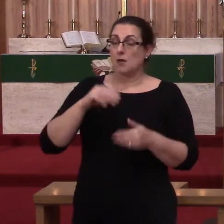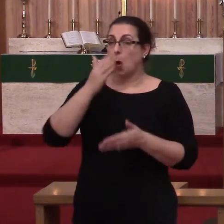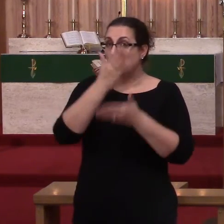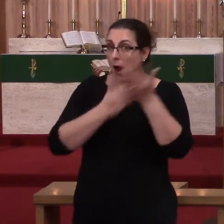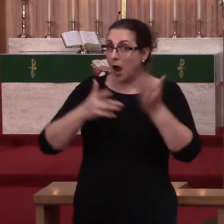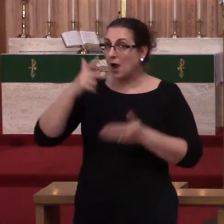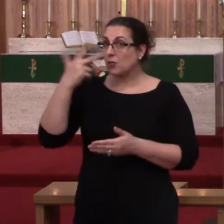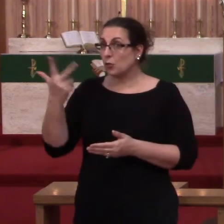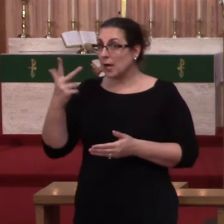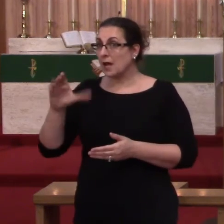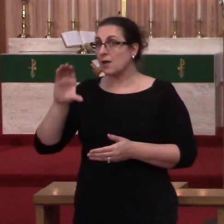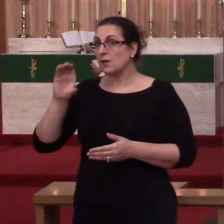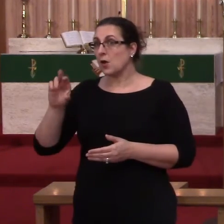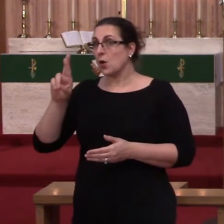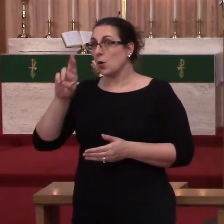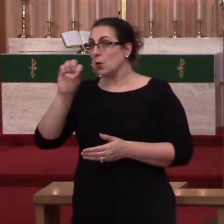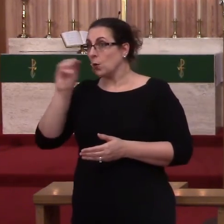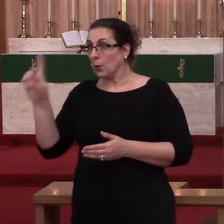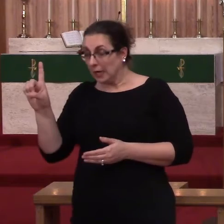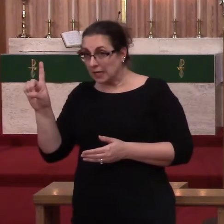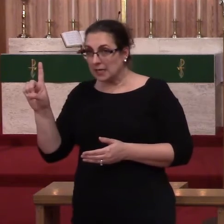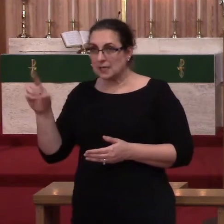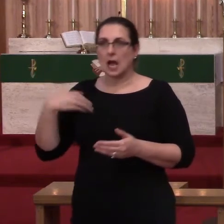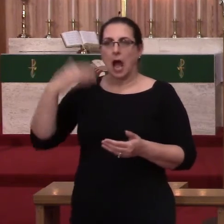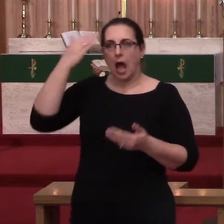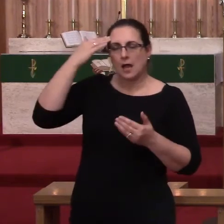Creed, Article